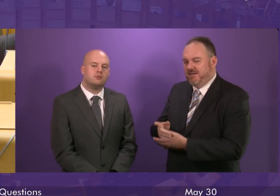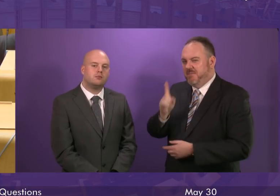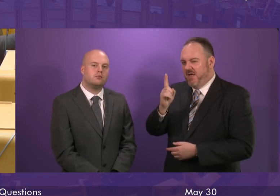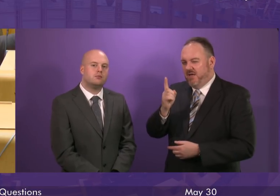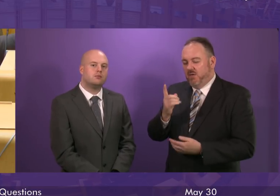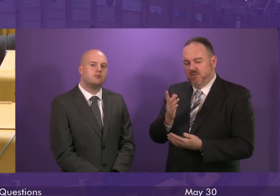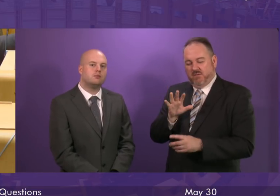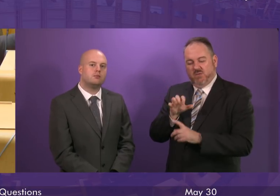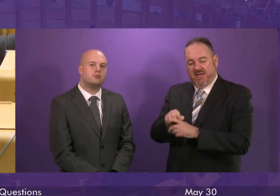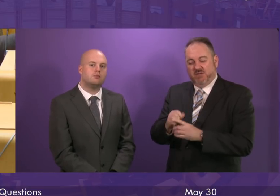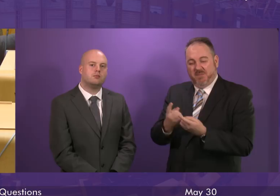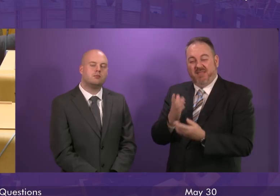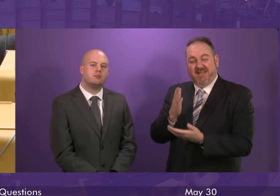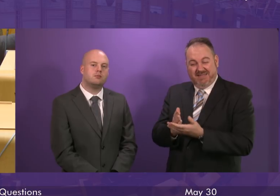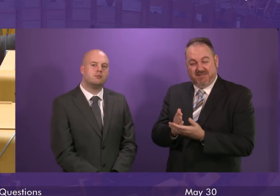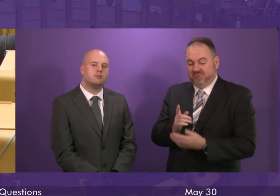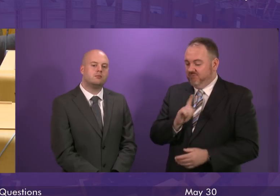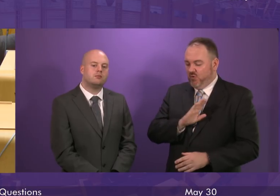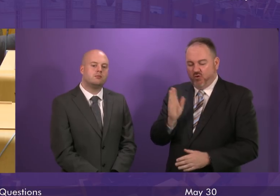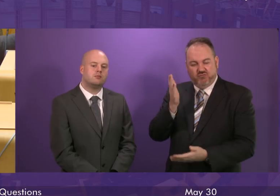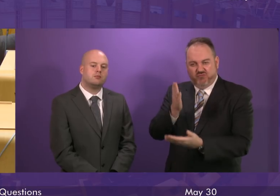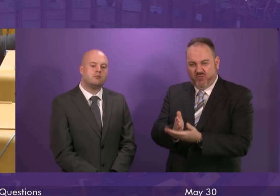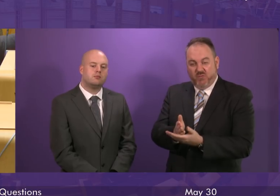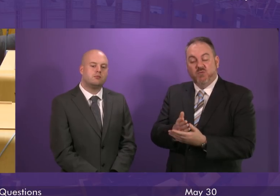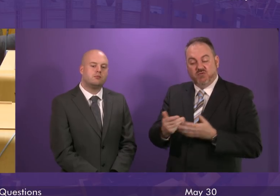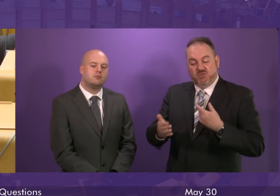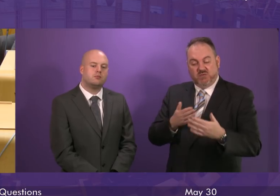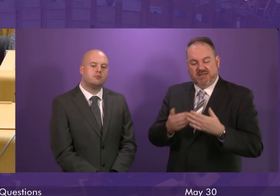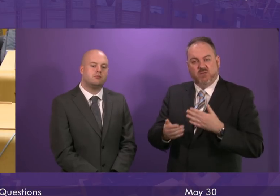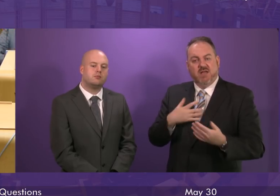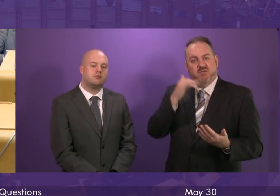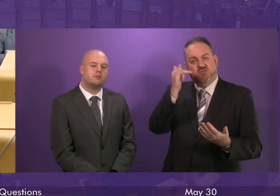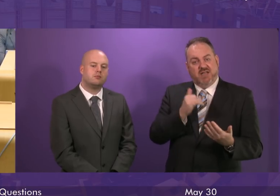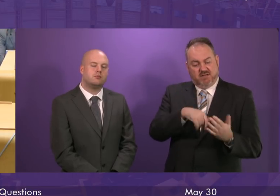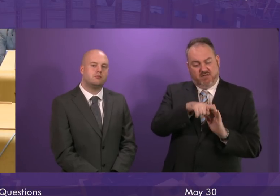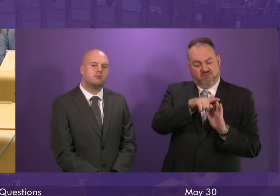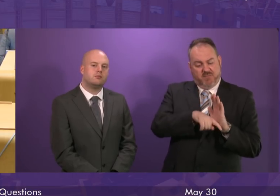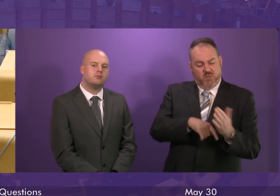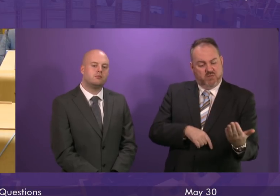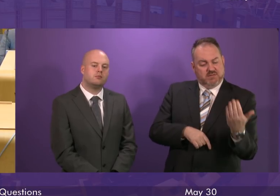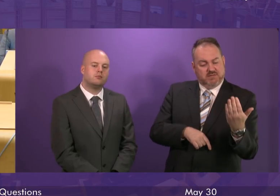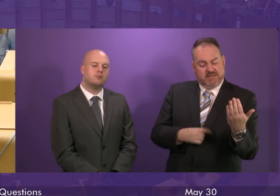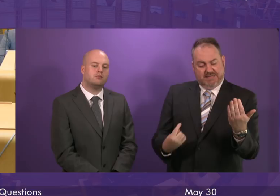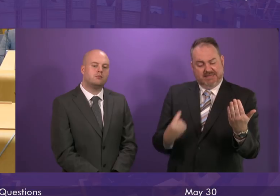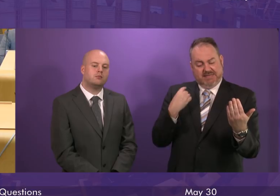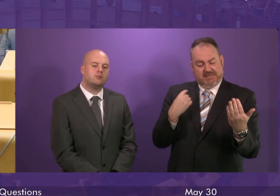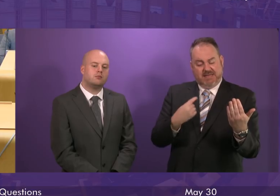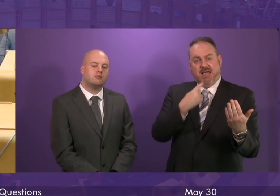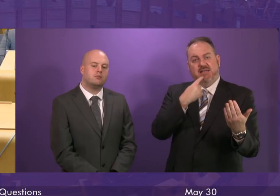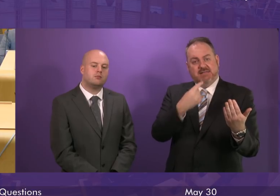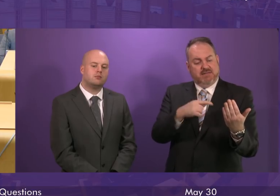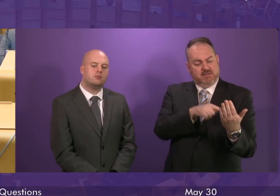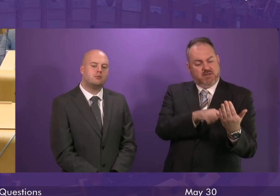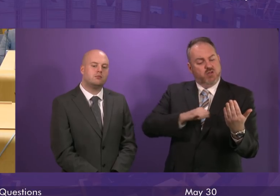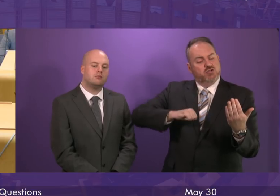untrue, I'm sure you would guide the chamber on how quickly it should be corrected. I have checked the official report, and yesterday in my statement I said, and I quote,